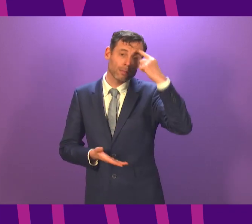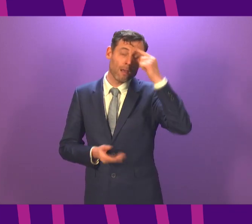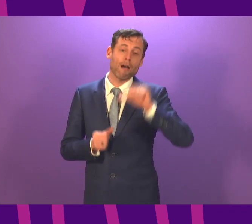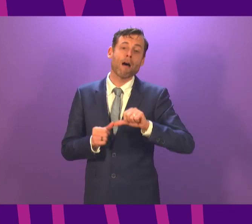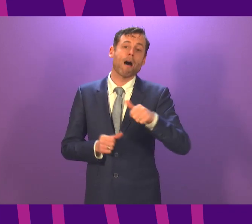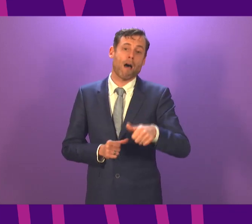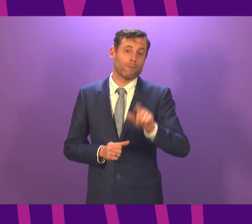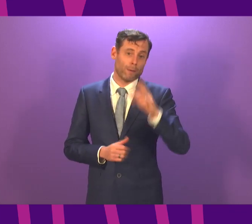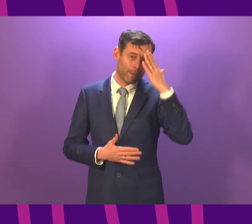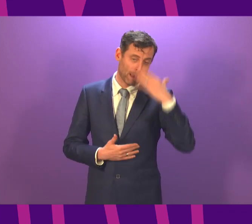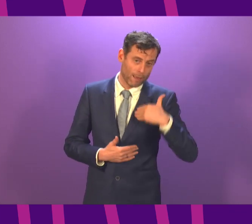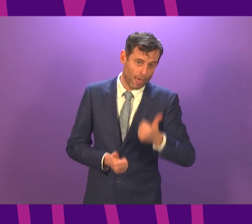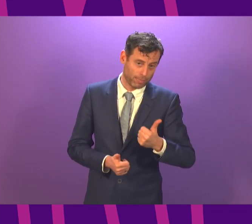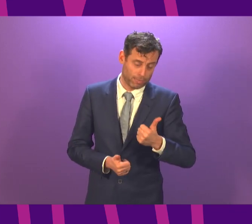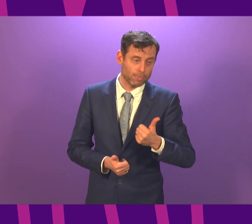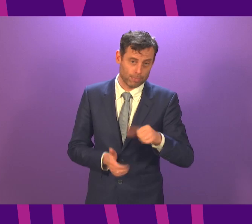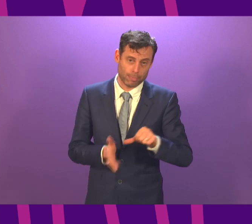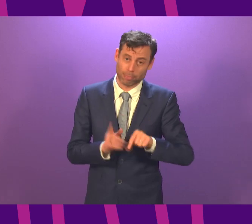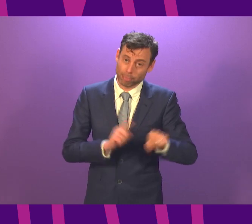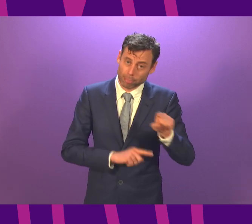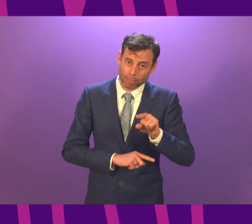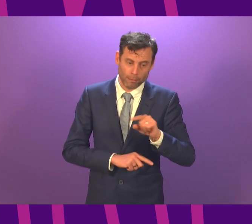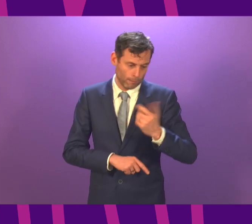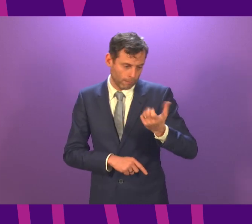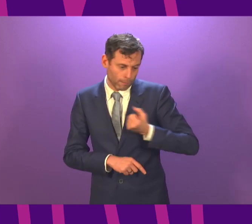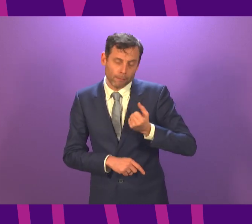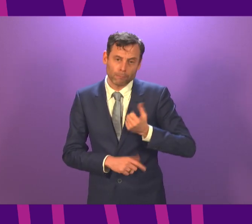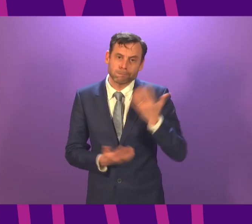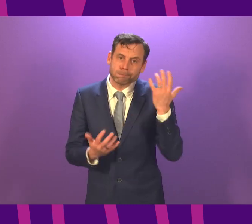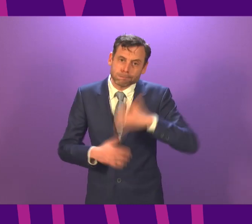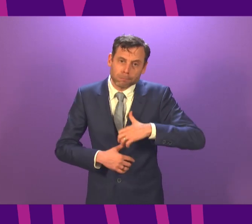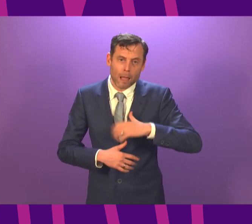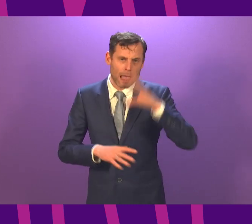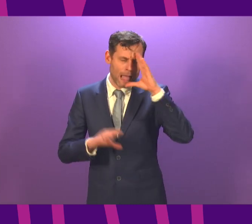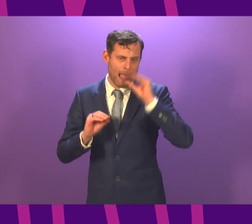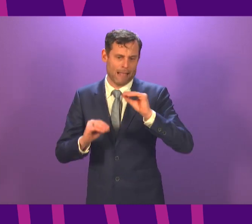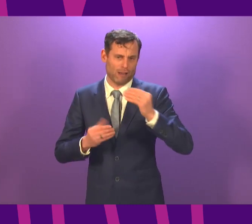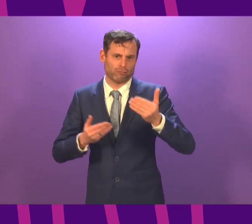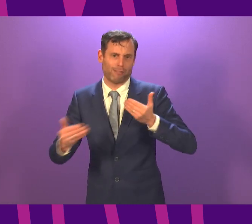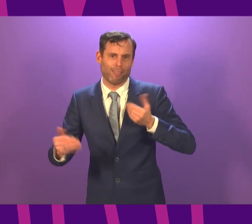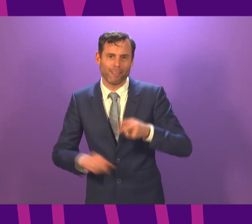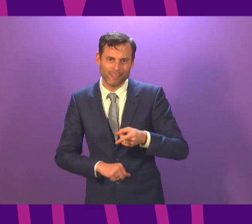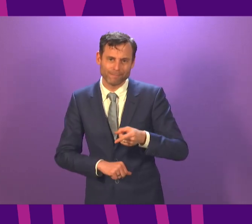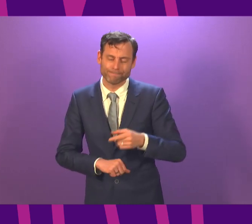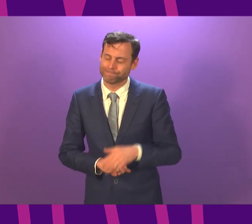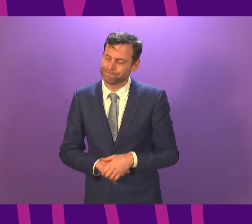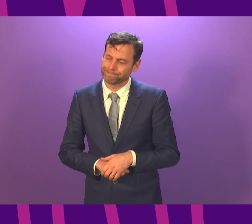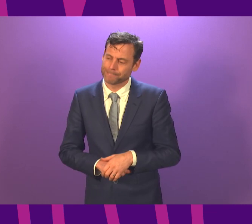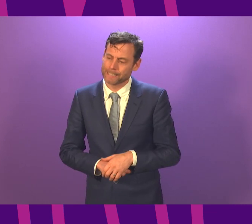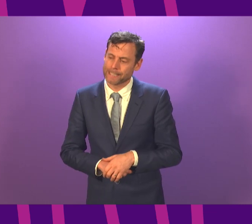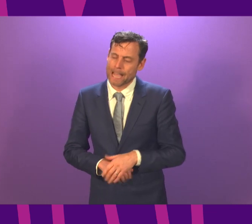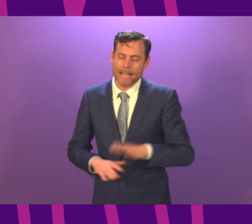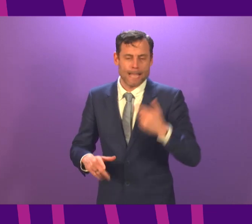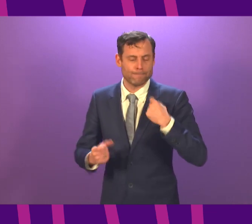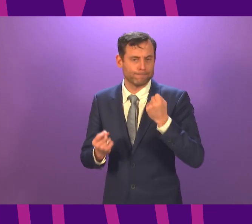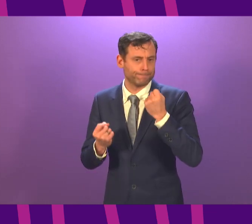inequality and the loss of education. But I agree that the evidence supports the return of stricter measures.